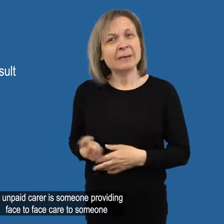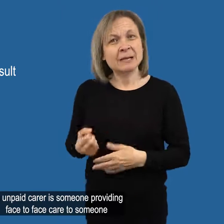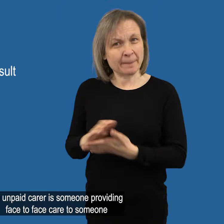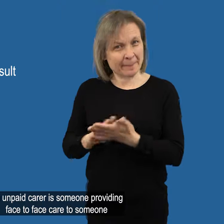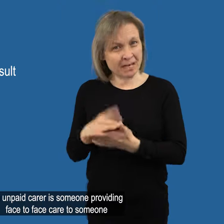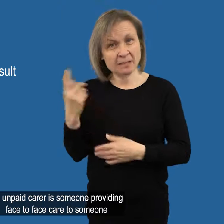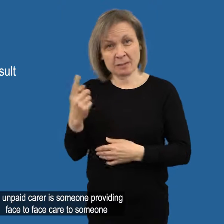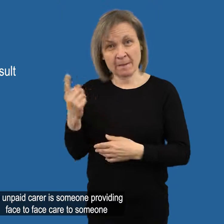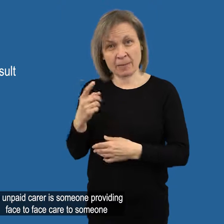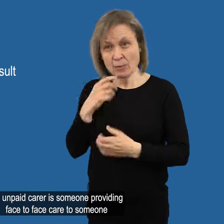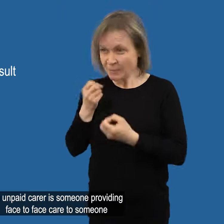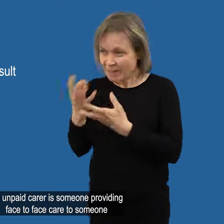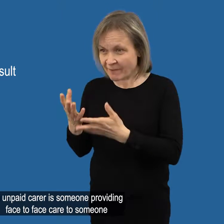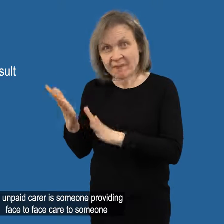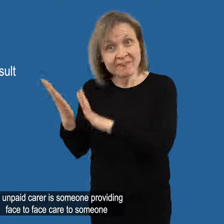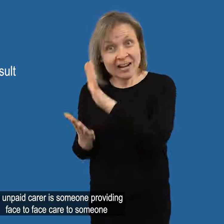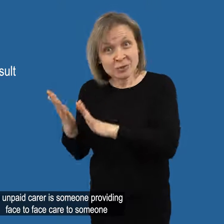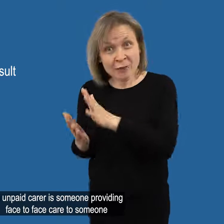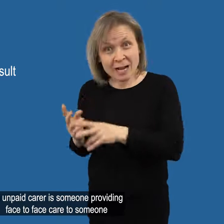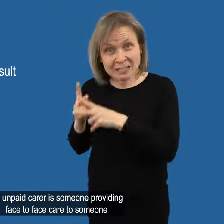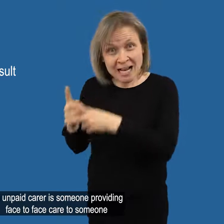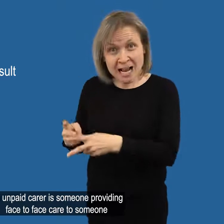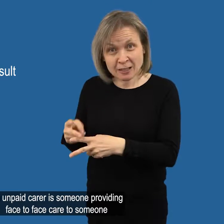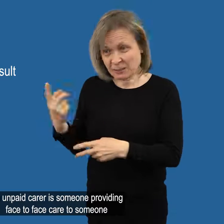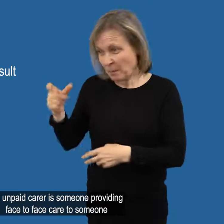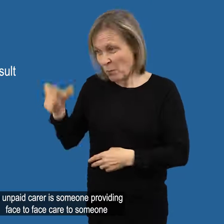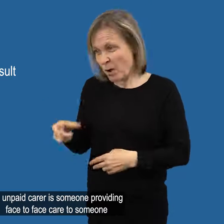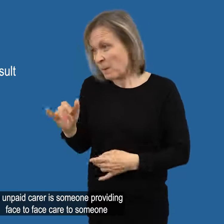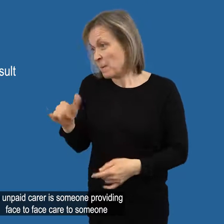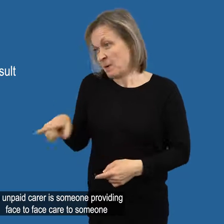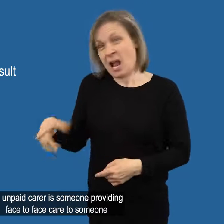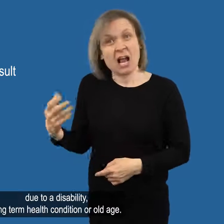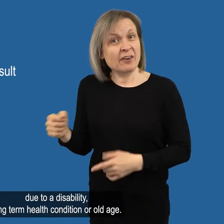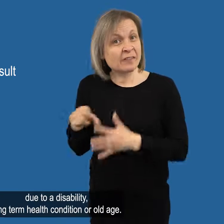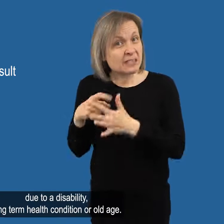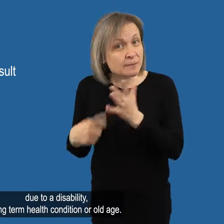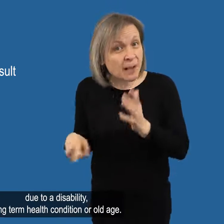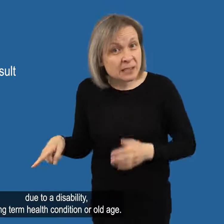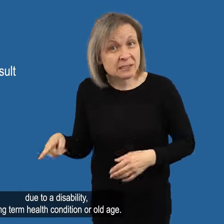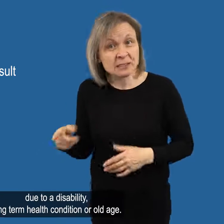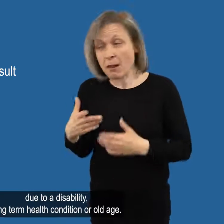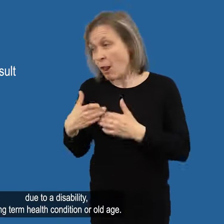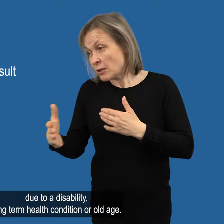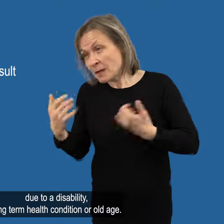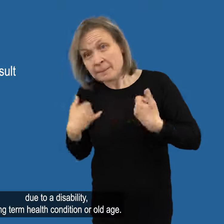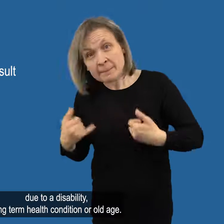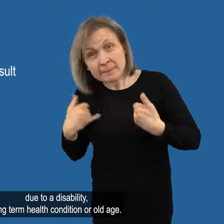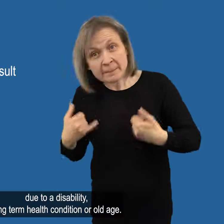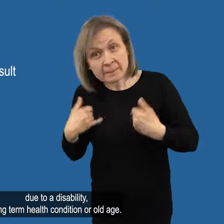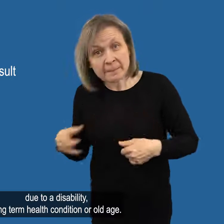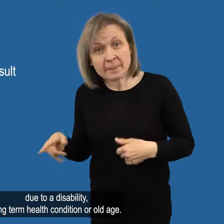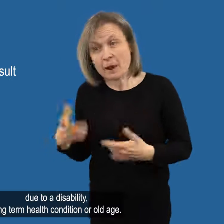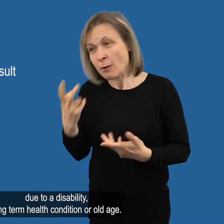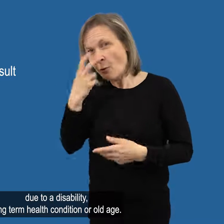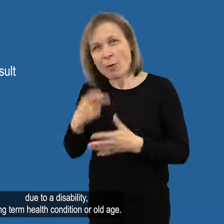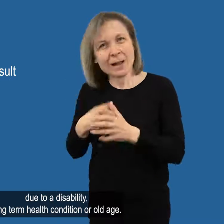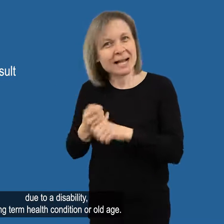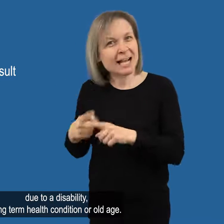An unpaid carer is someone providing face-to-face care to someone Due to a disability, long-term health condition or old